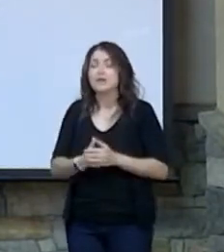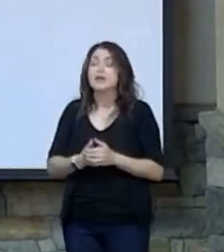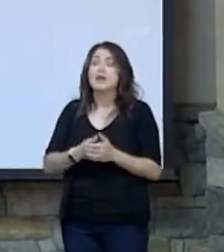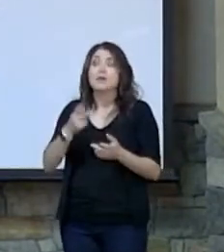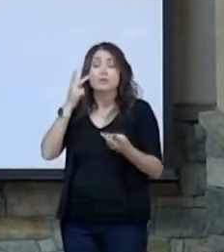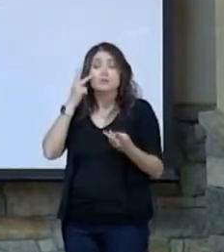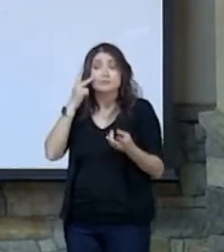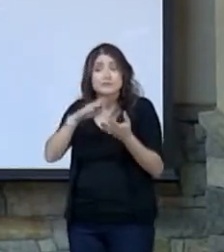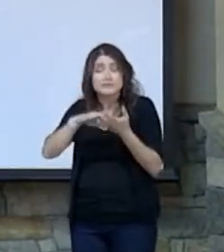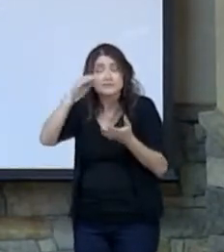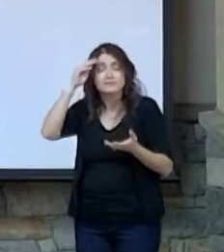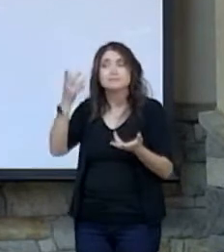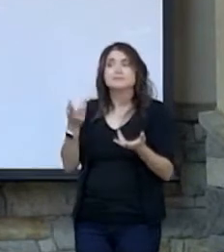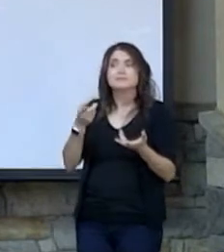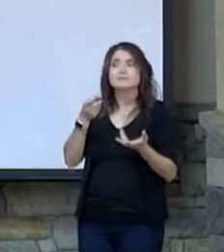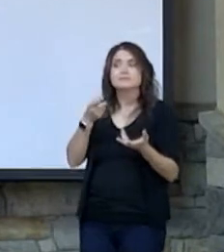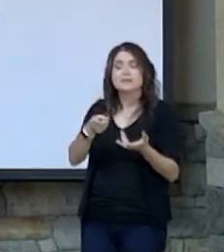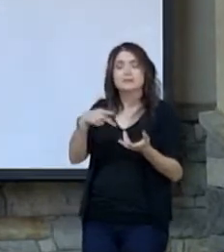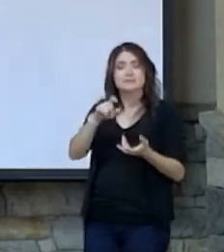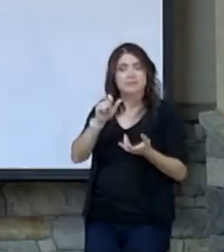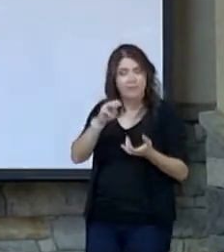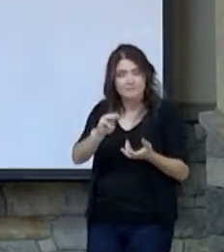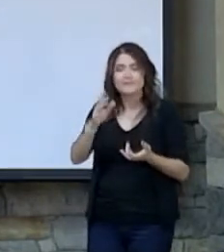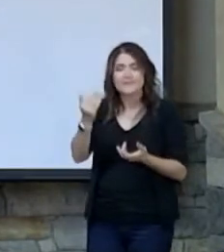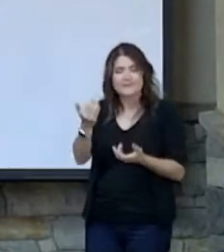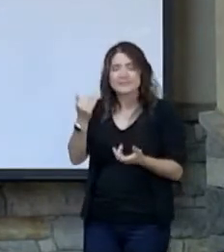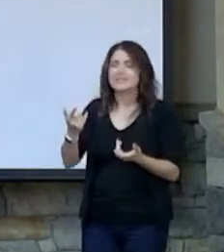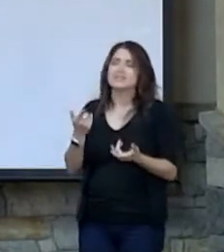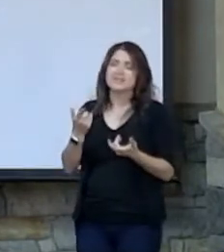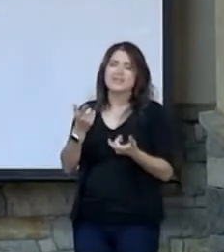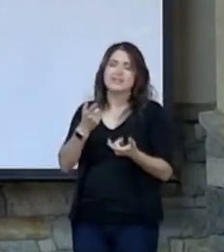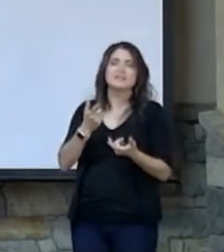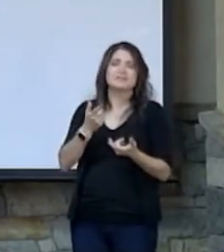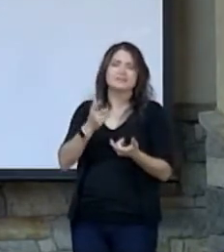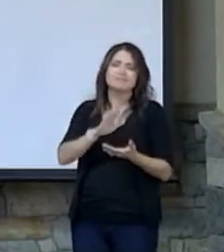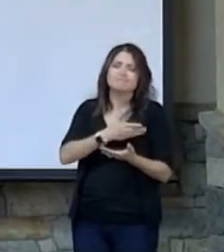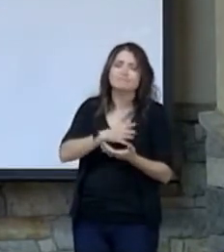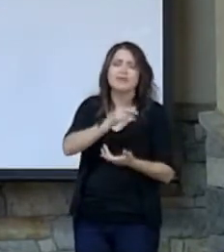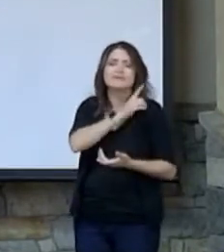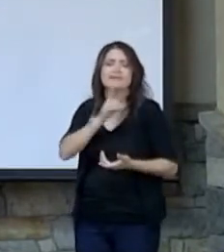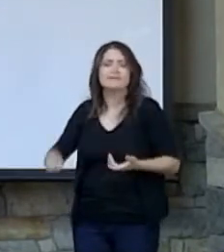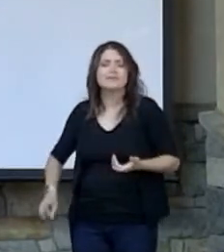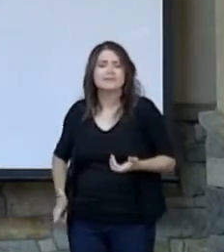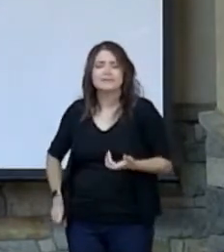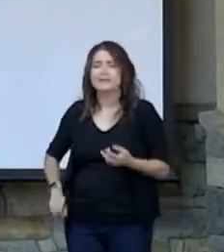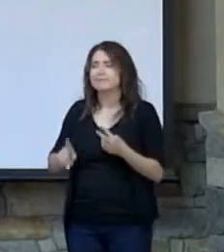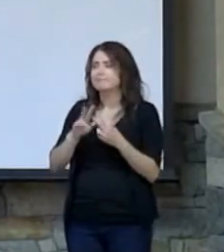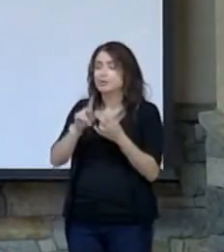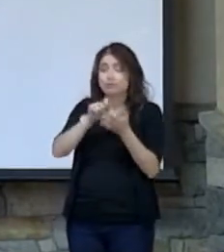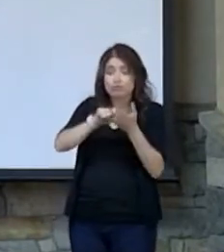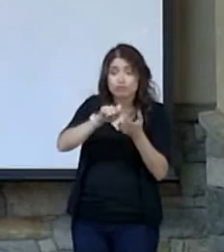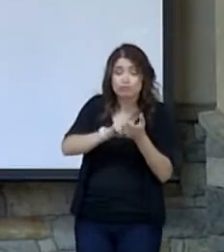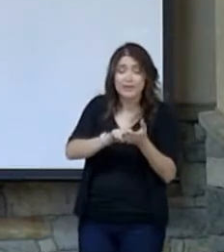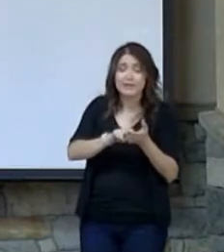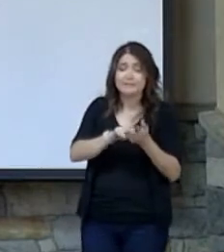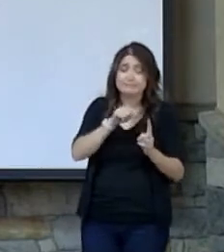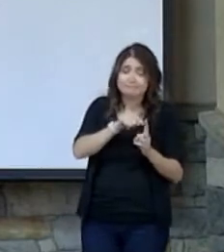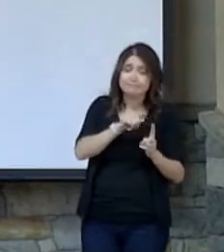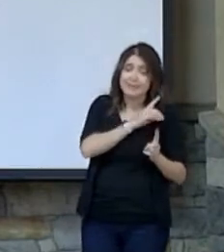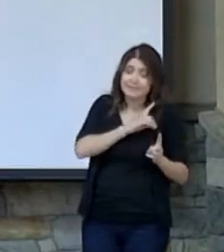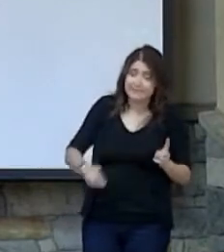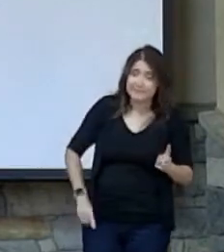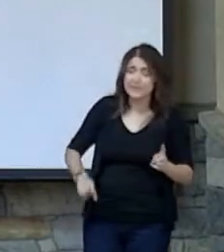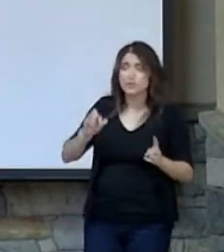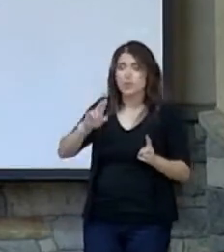find in Psalm 15 is a Psalm of David. It was either written by David or to David or for David,